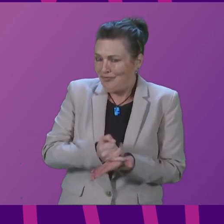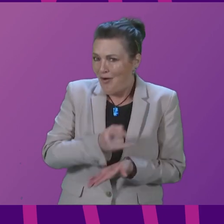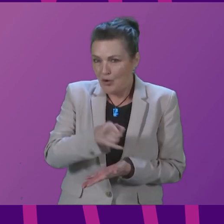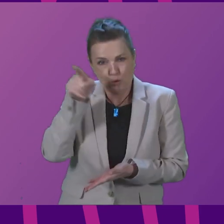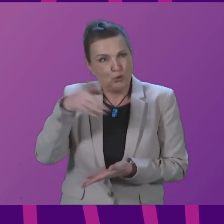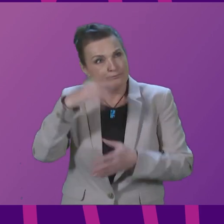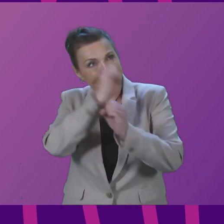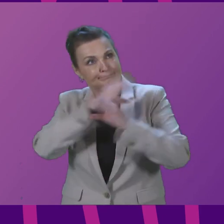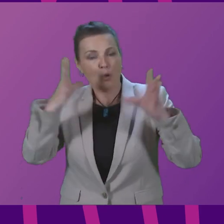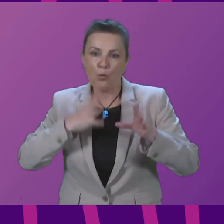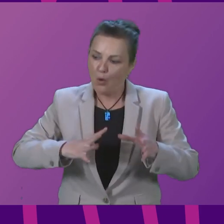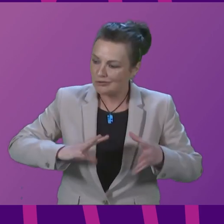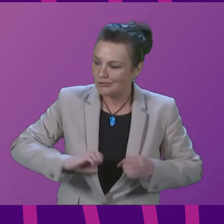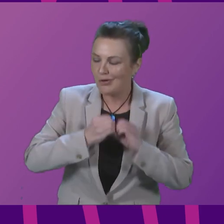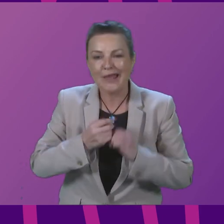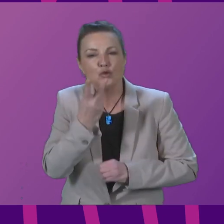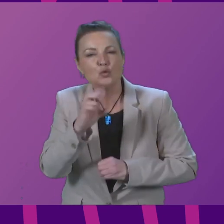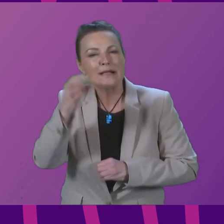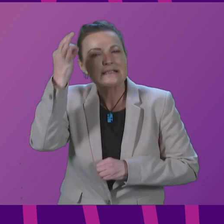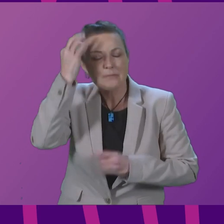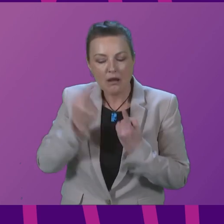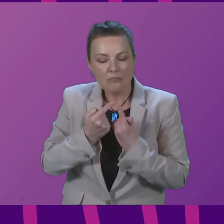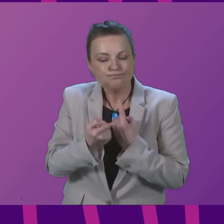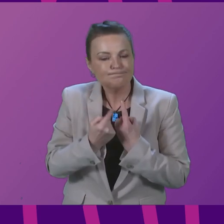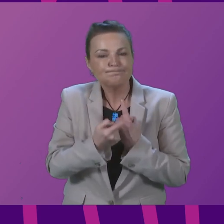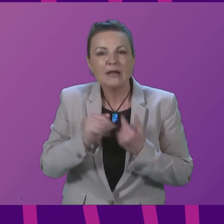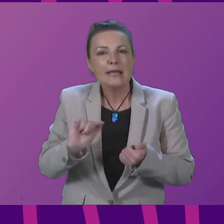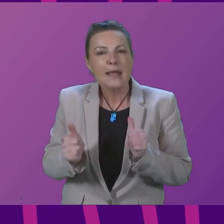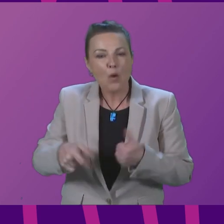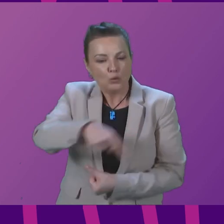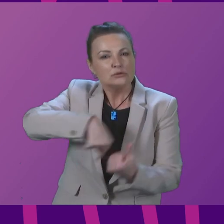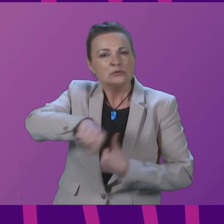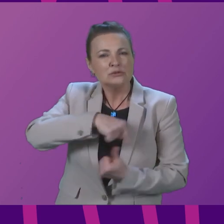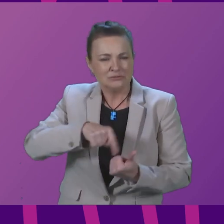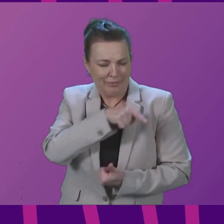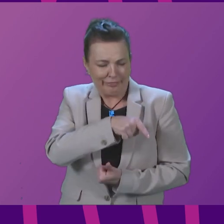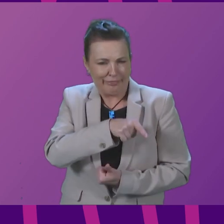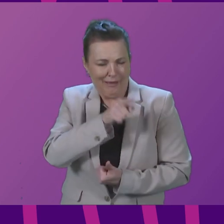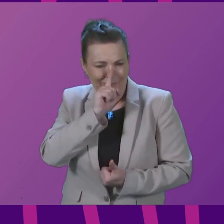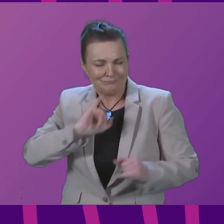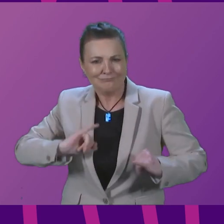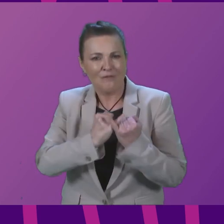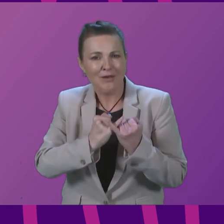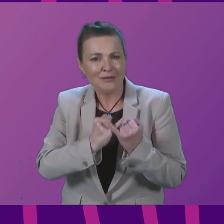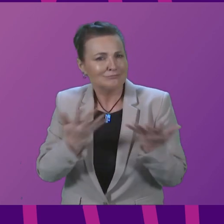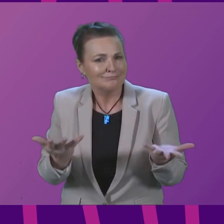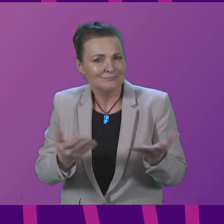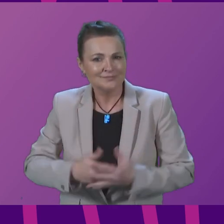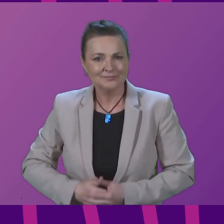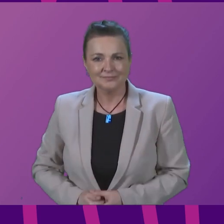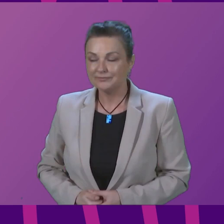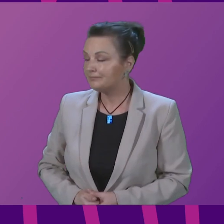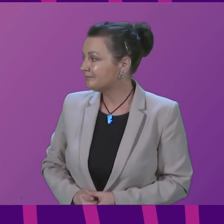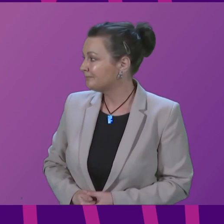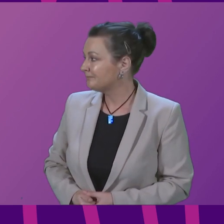regenerate our high streets and connect communities to lifeline services? First Minister. Yes, I do share those concerns and I share